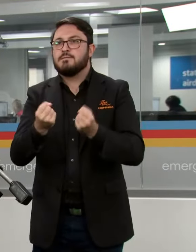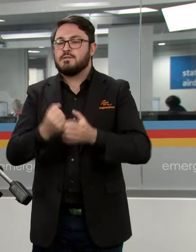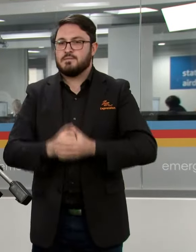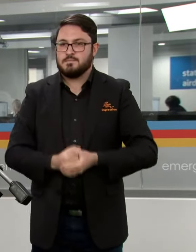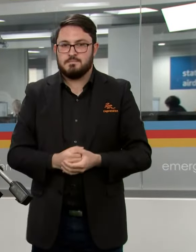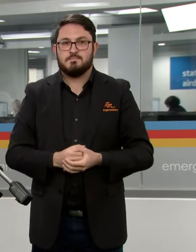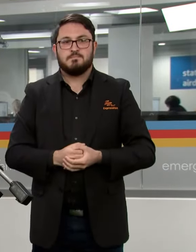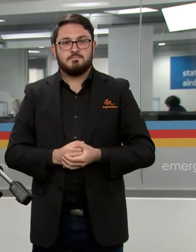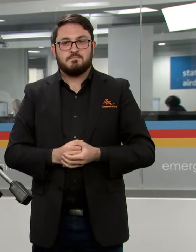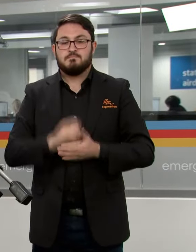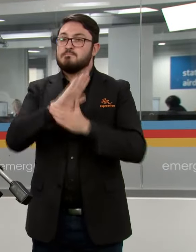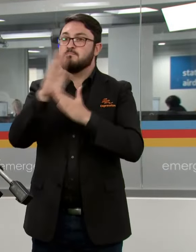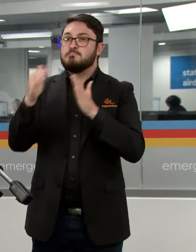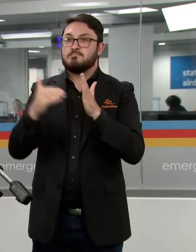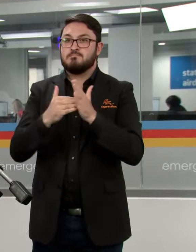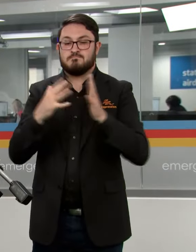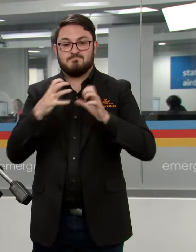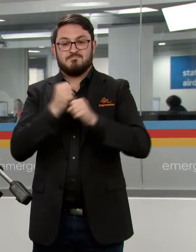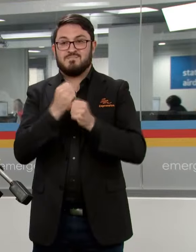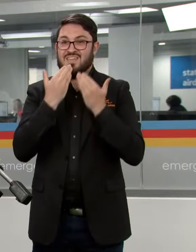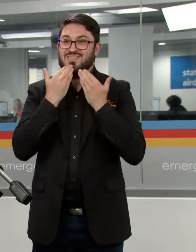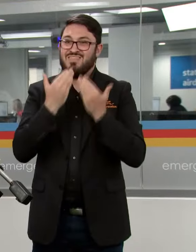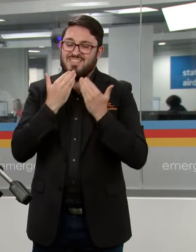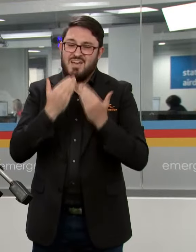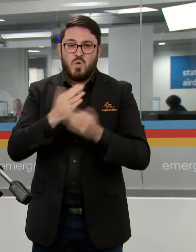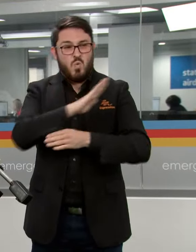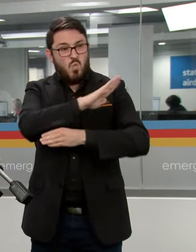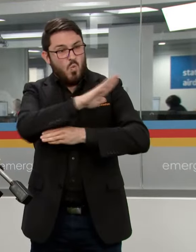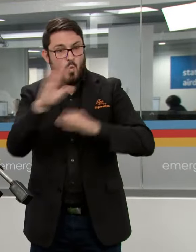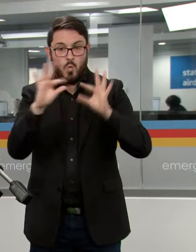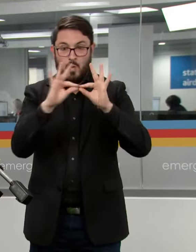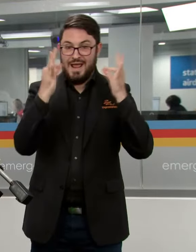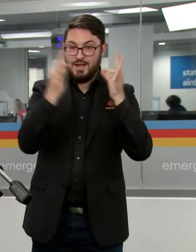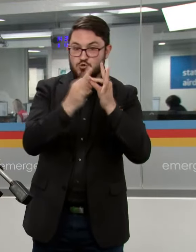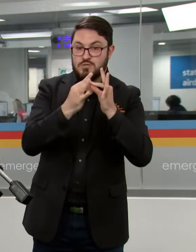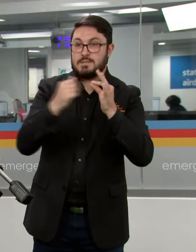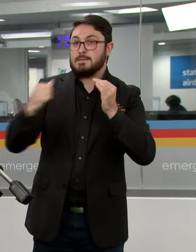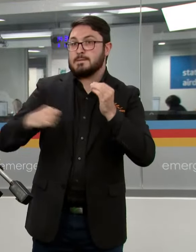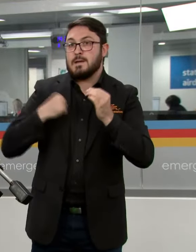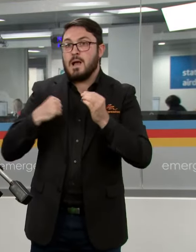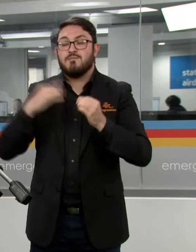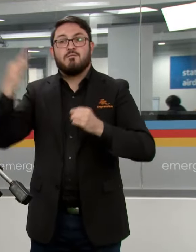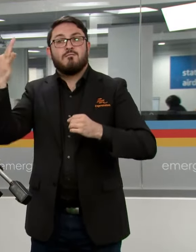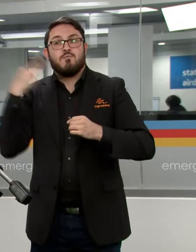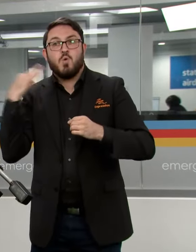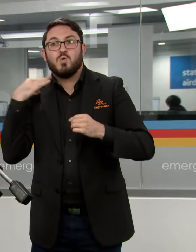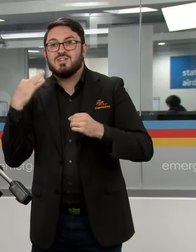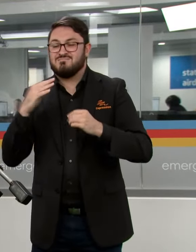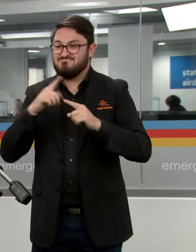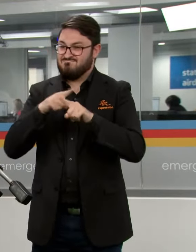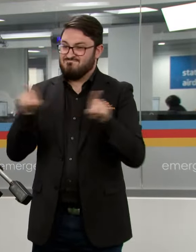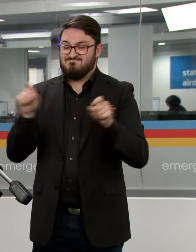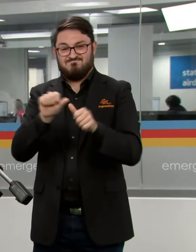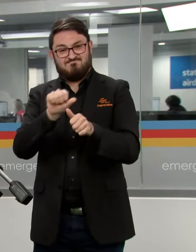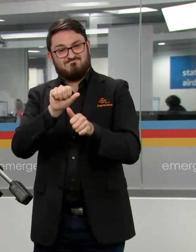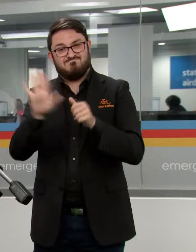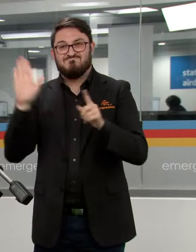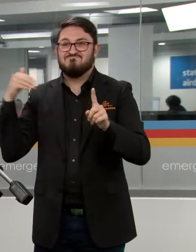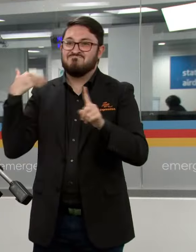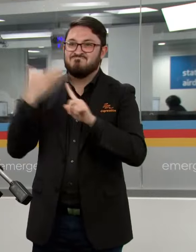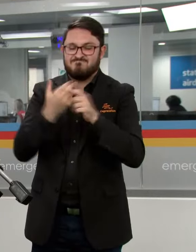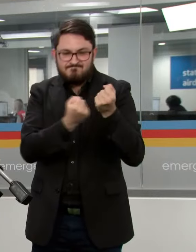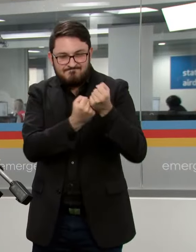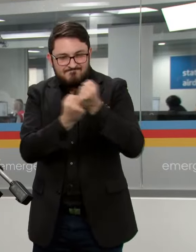Finally I'd like to conclude by thanking all of the agencies and volunteers for their brilliant ongoing support